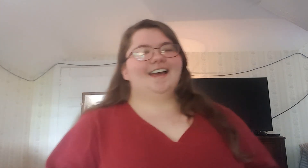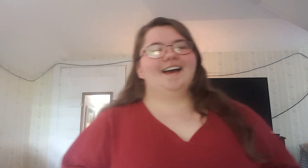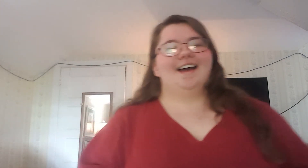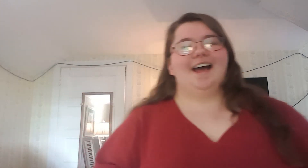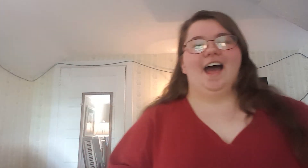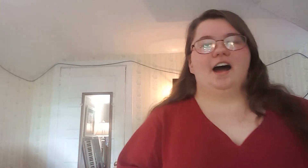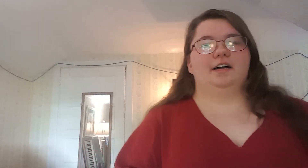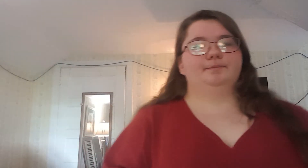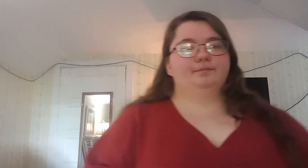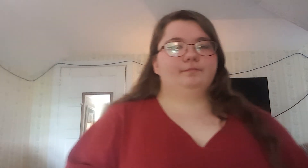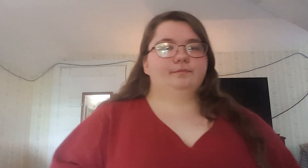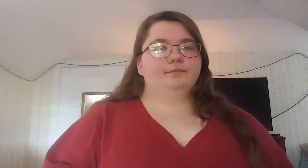Um.